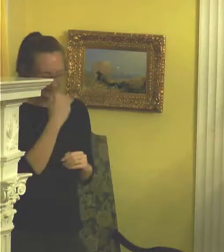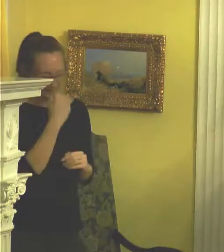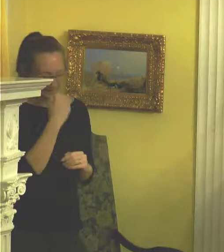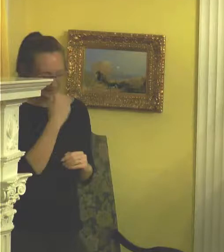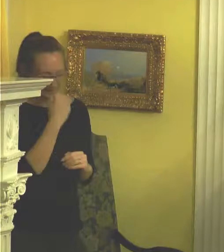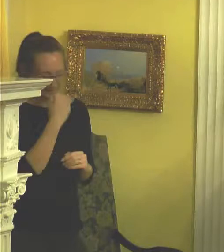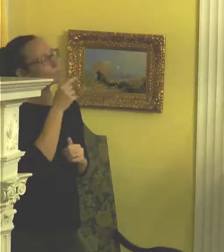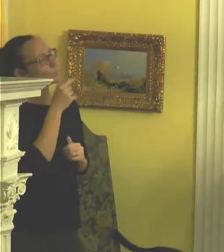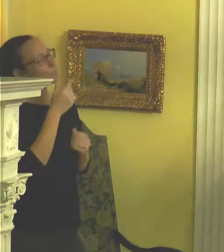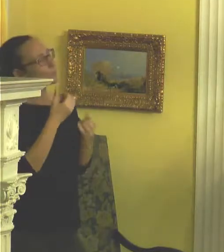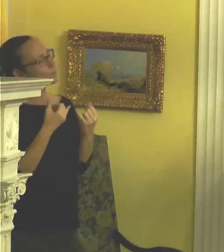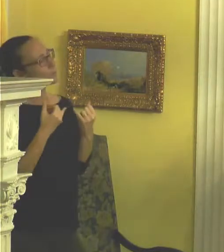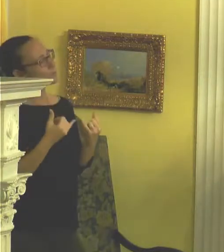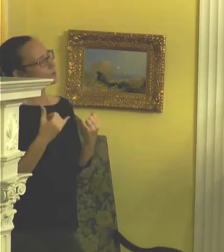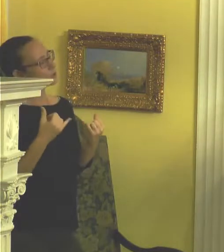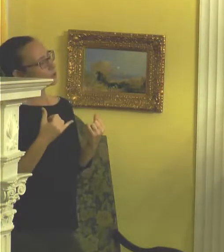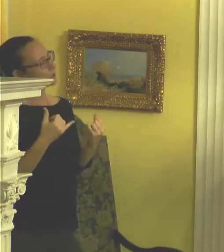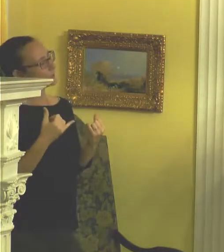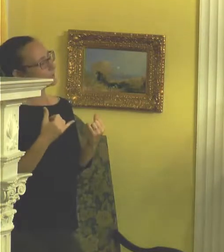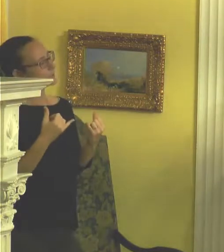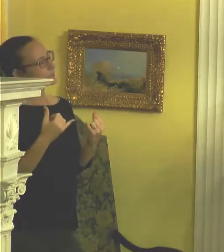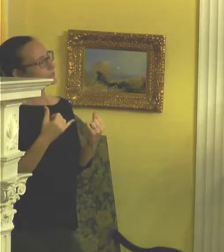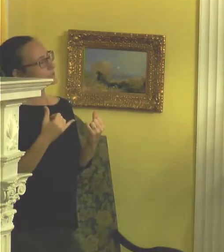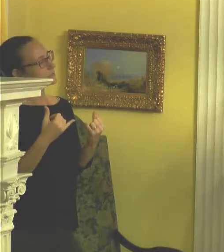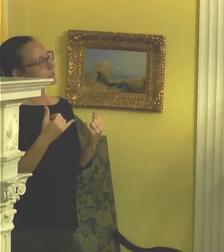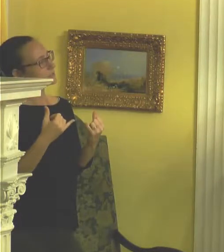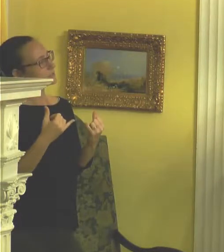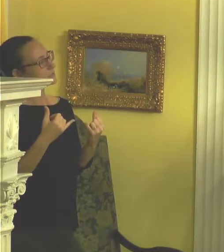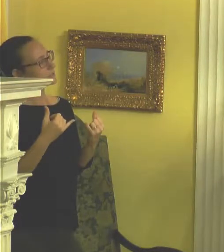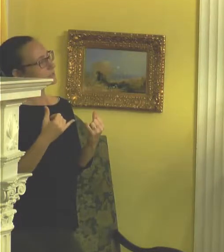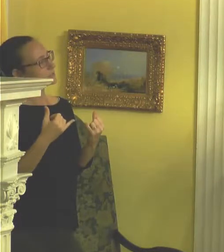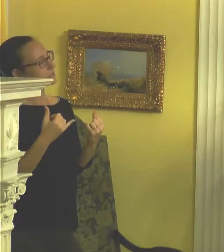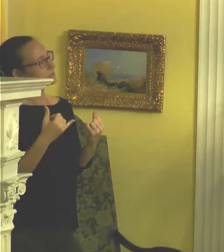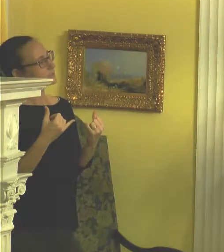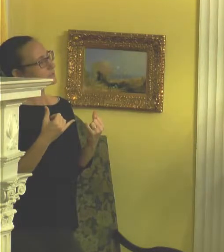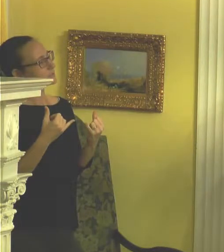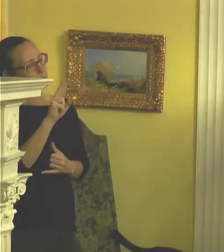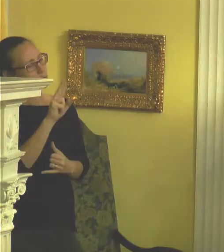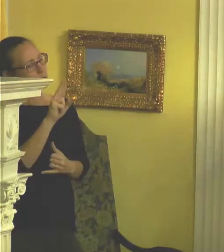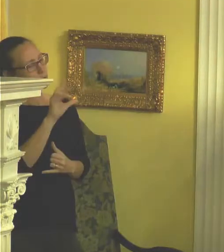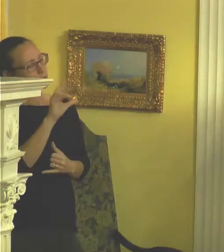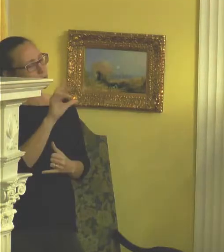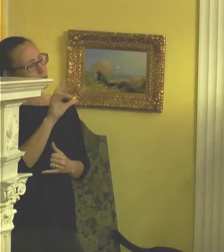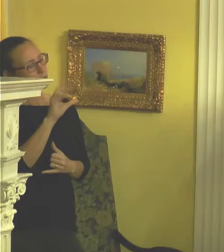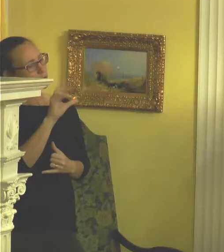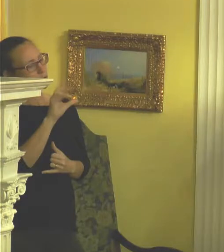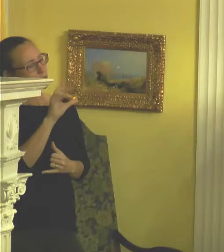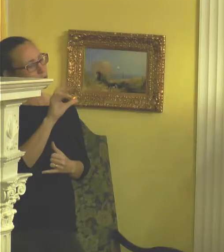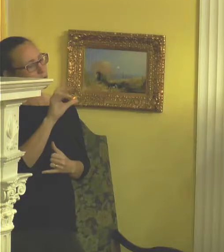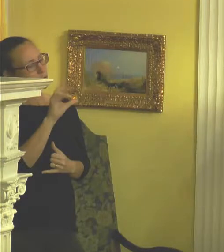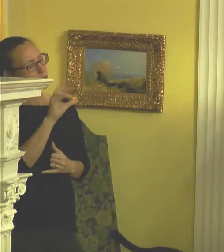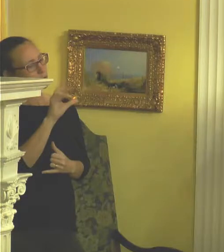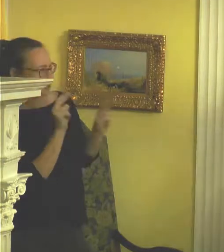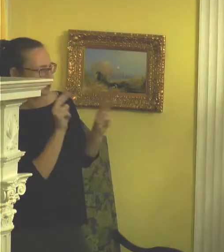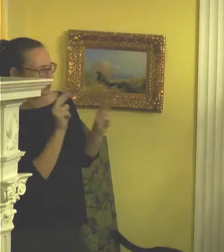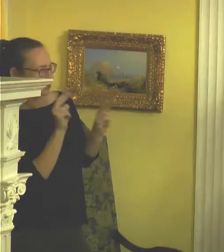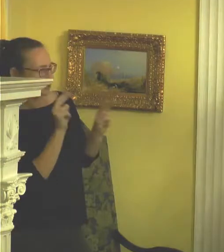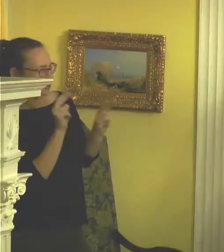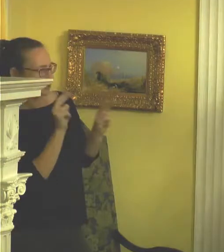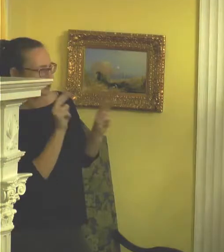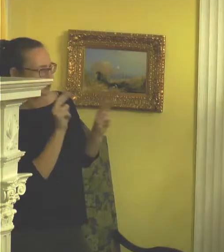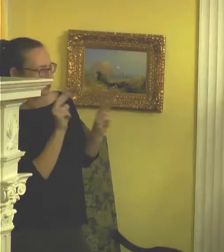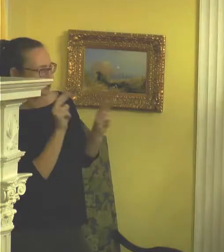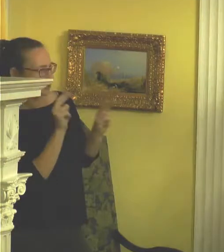the current contemporary black artists that you are paying attention to? I